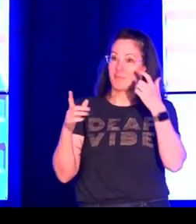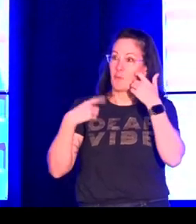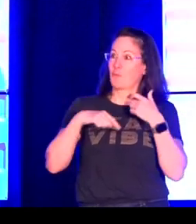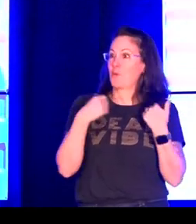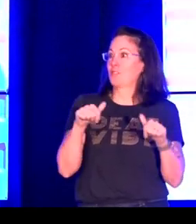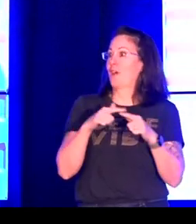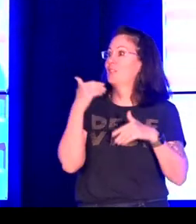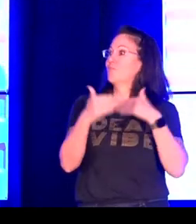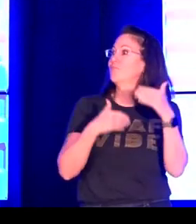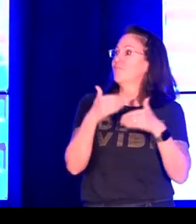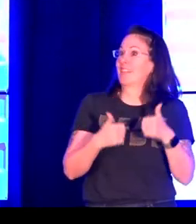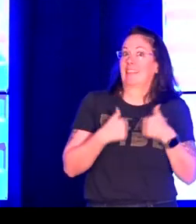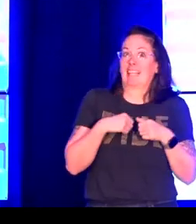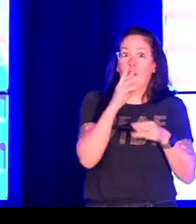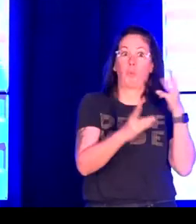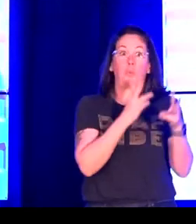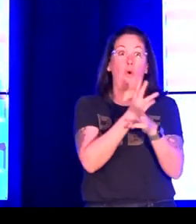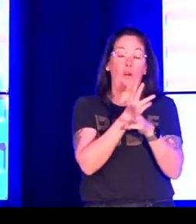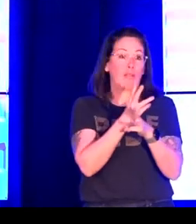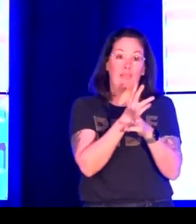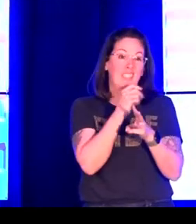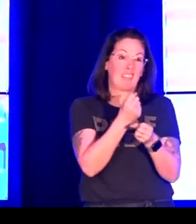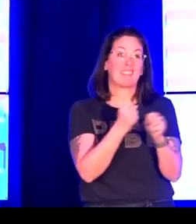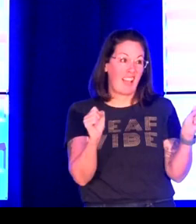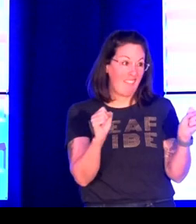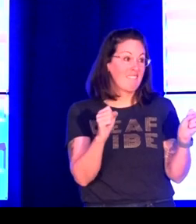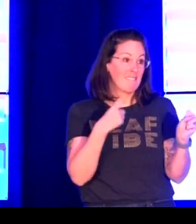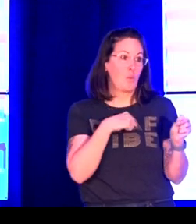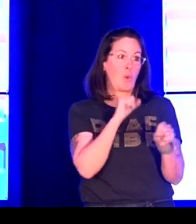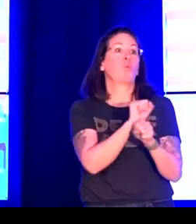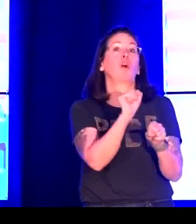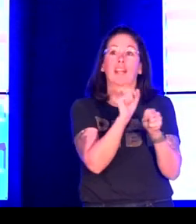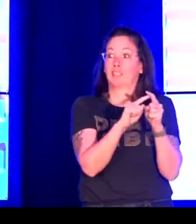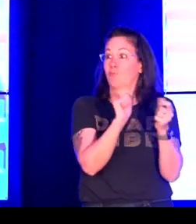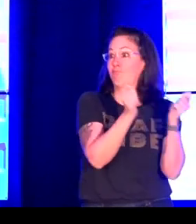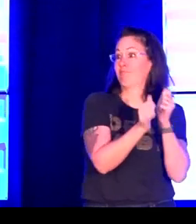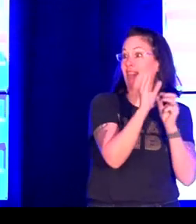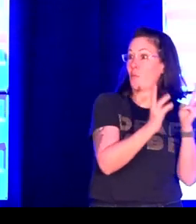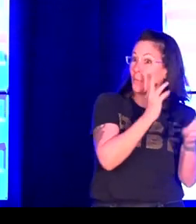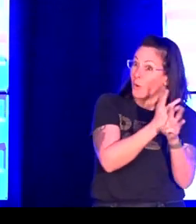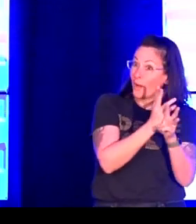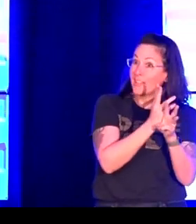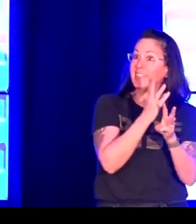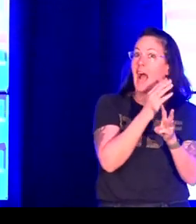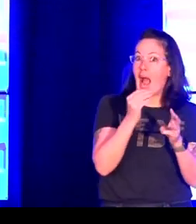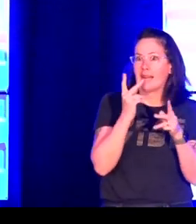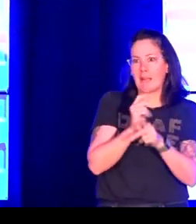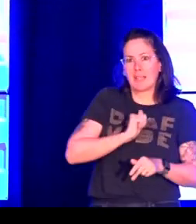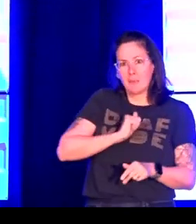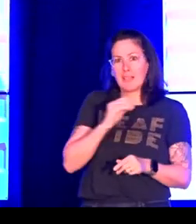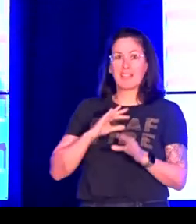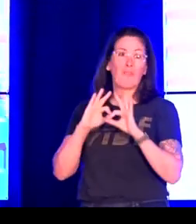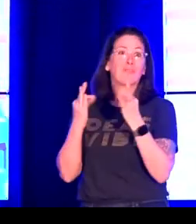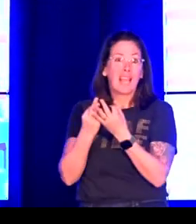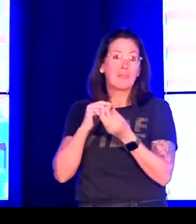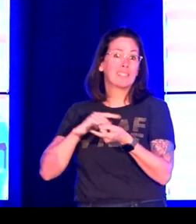Omicron happening right now. And we're trying to continue living our lives in a world that's not